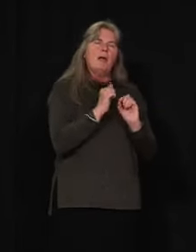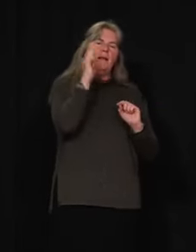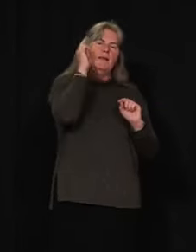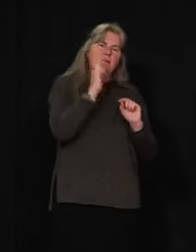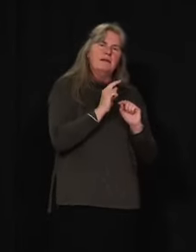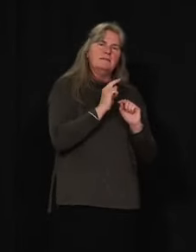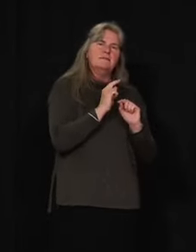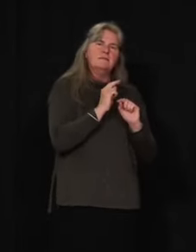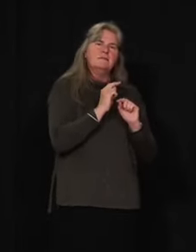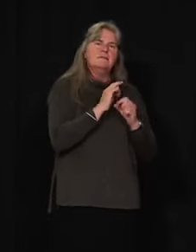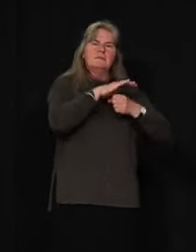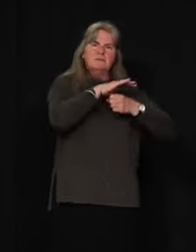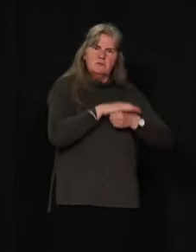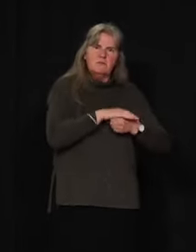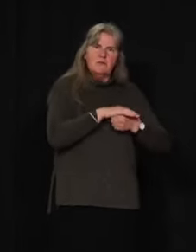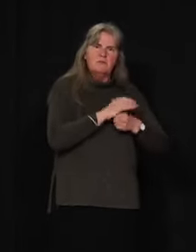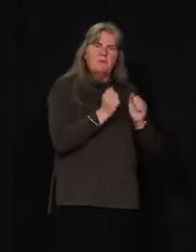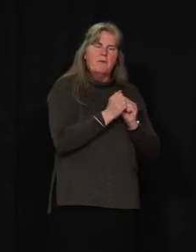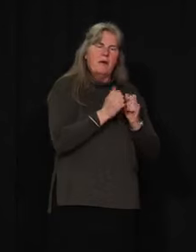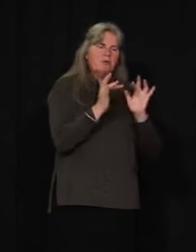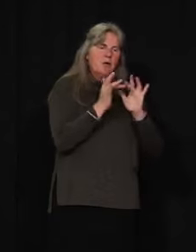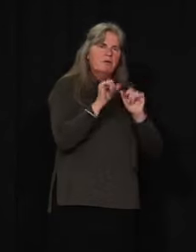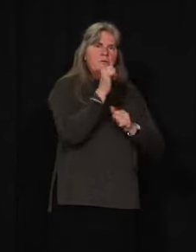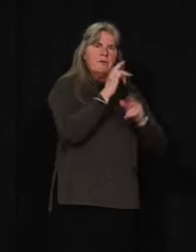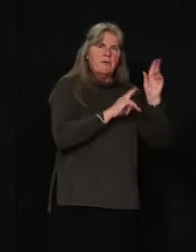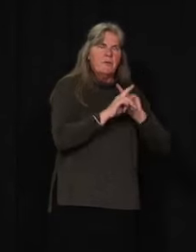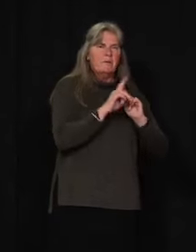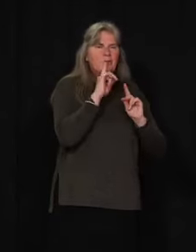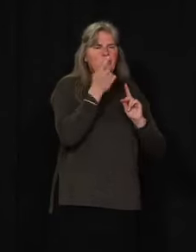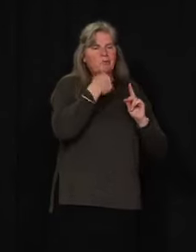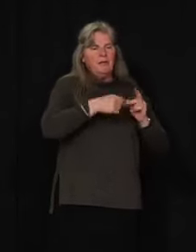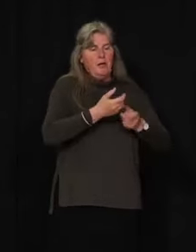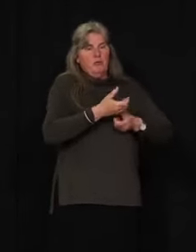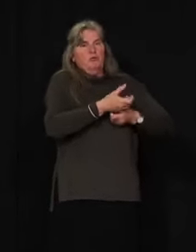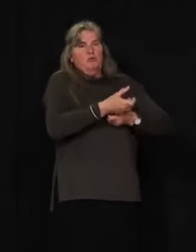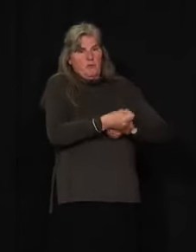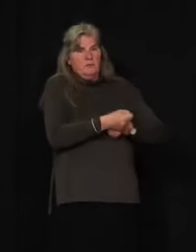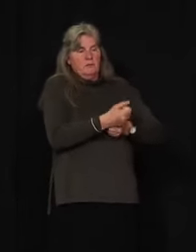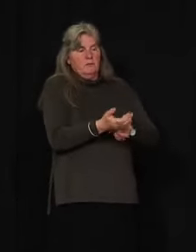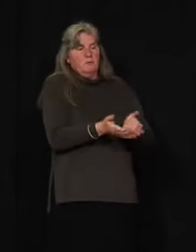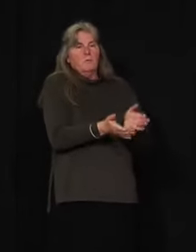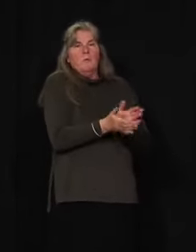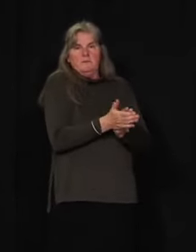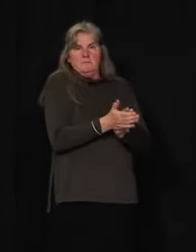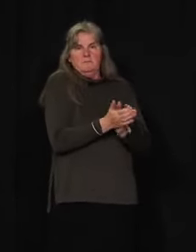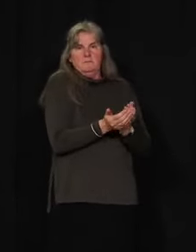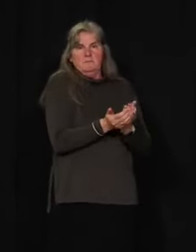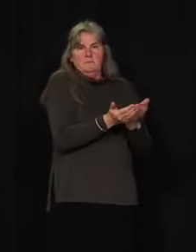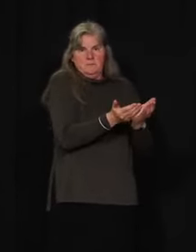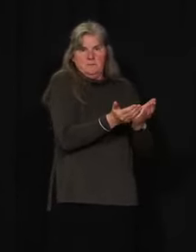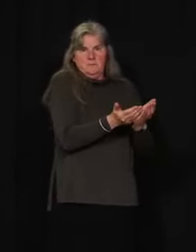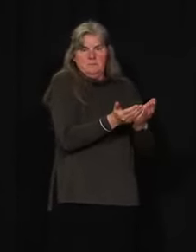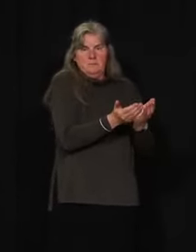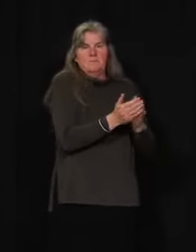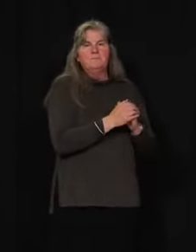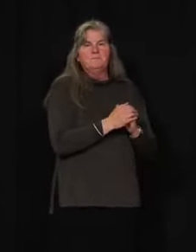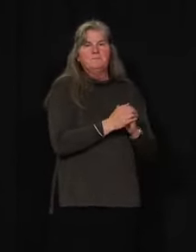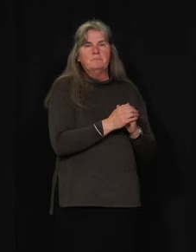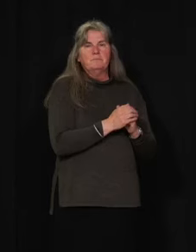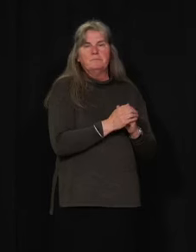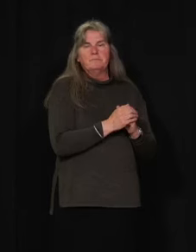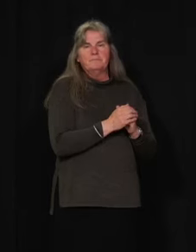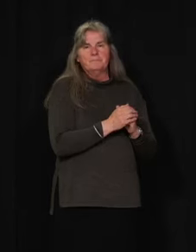of being confined is to elect that bubble. So it's a kind of a trust, you know, it's a request and a request for